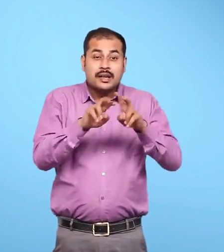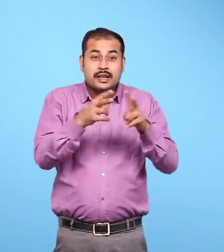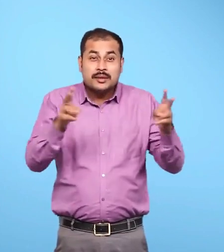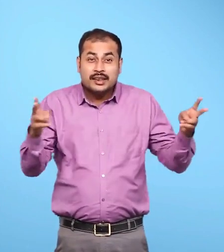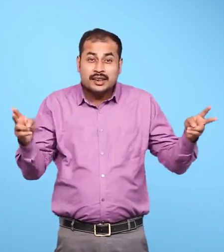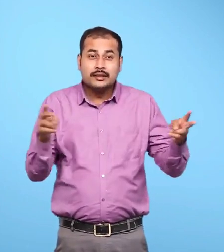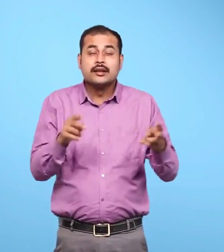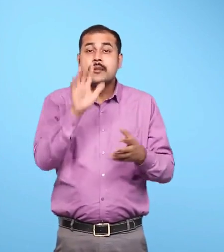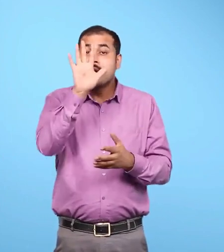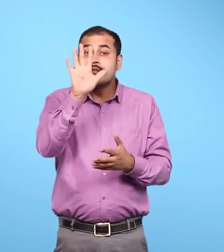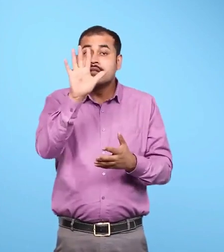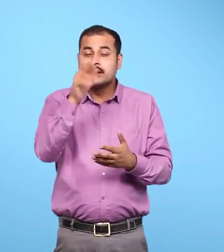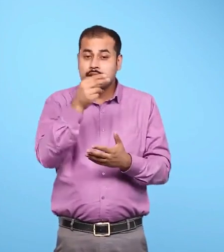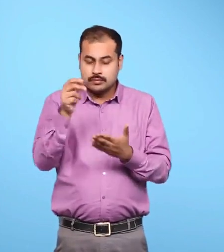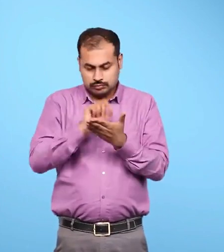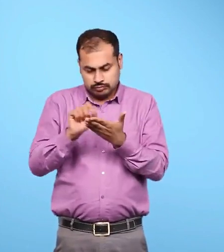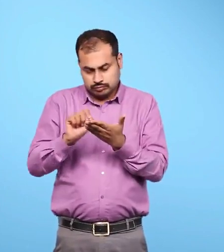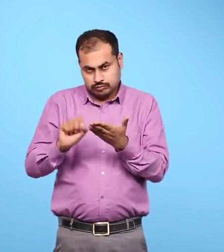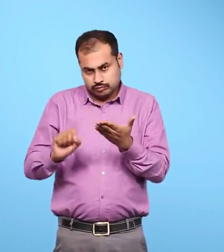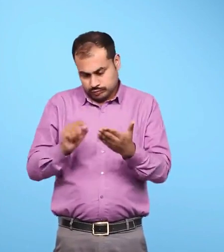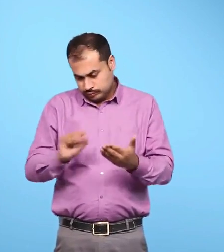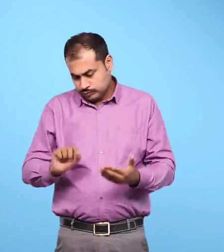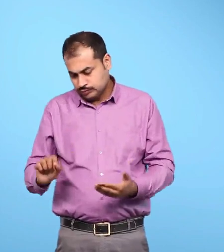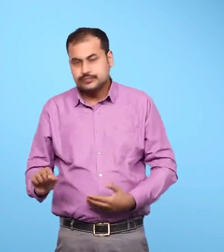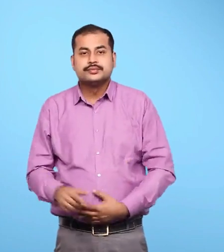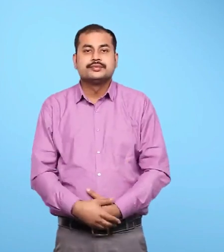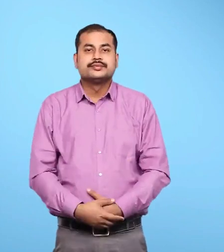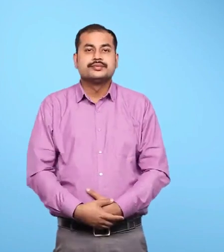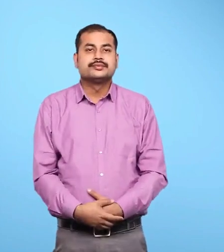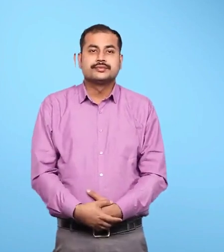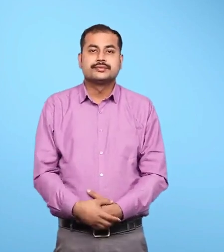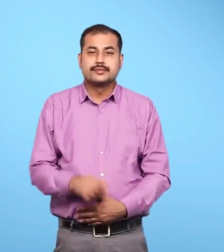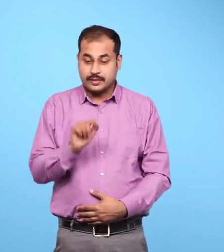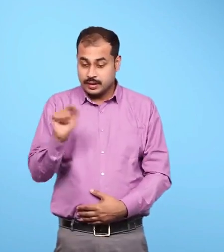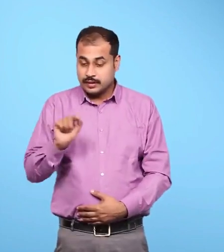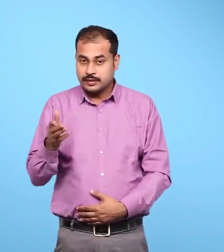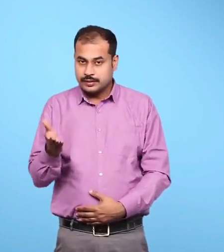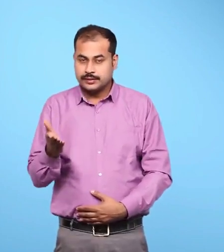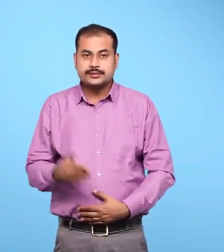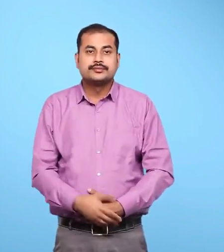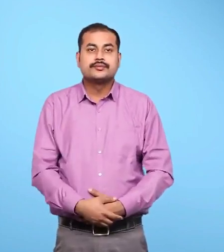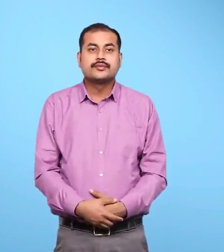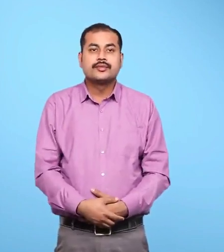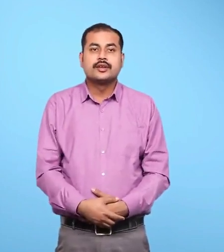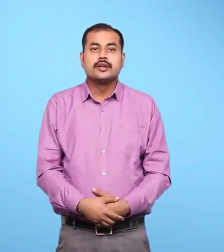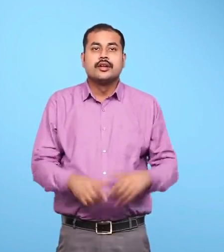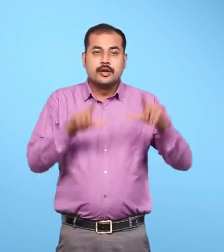one animal. Write five lines about it. Space has been provided for the picture